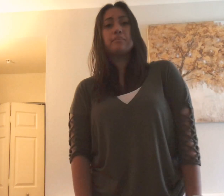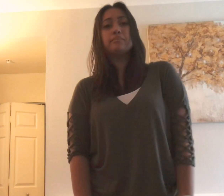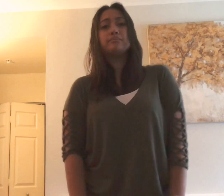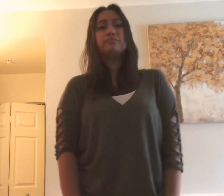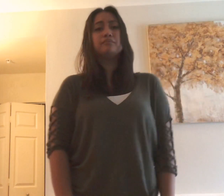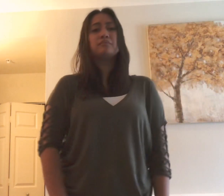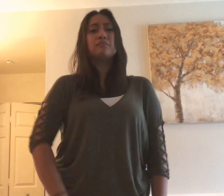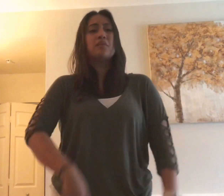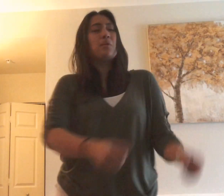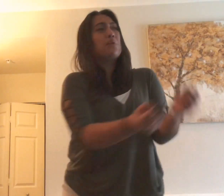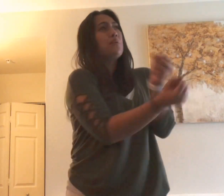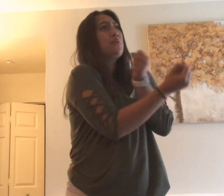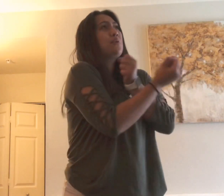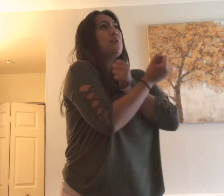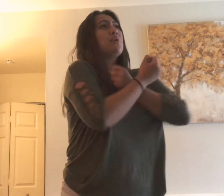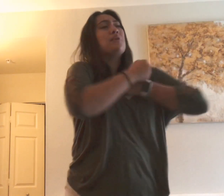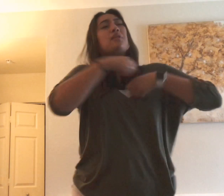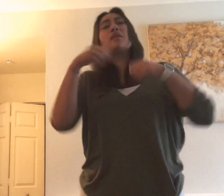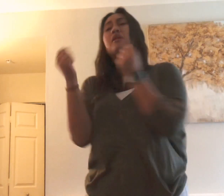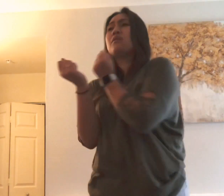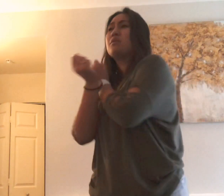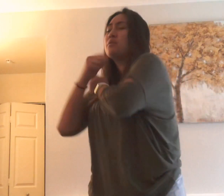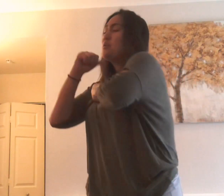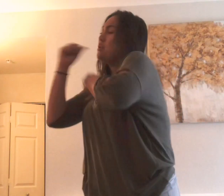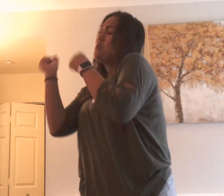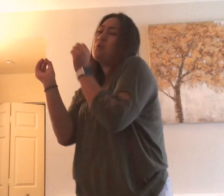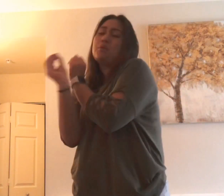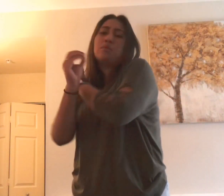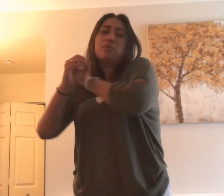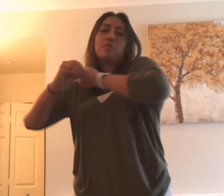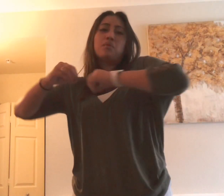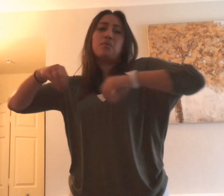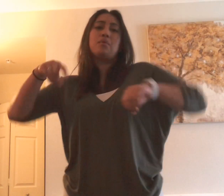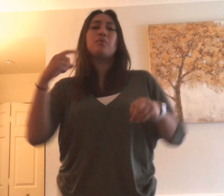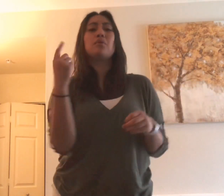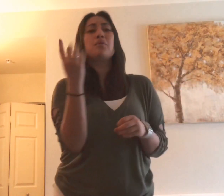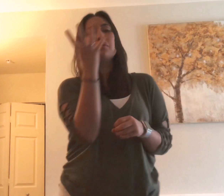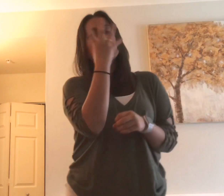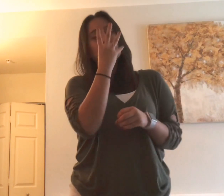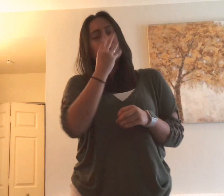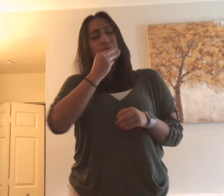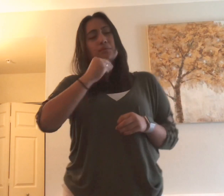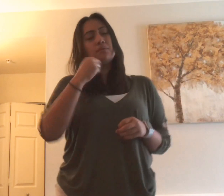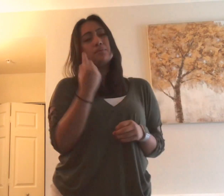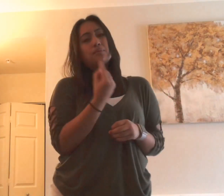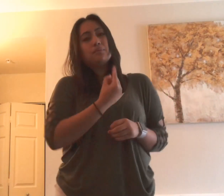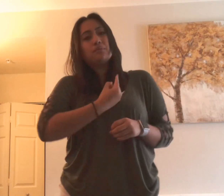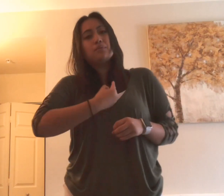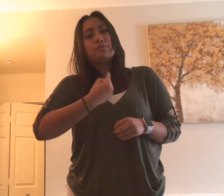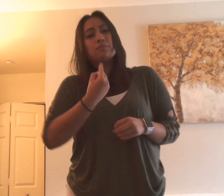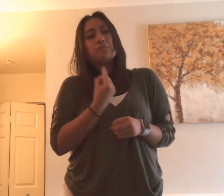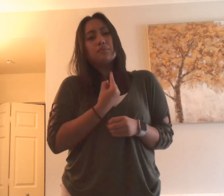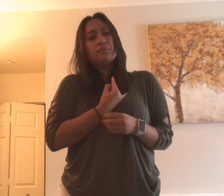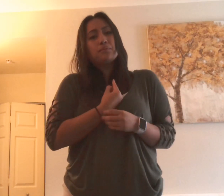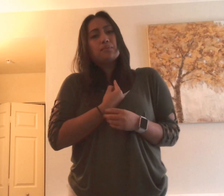This all or nothing way of loving, I'll be sleeping without you I need